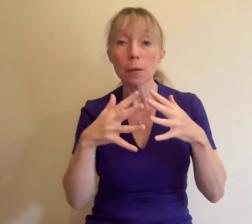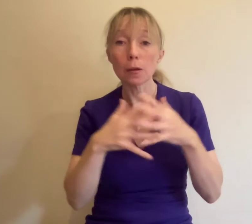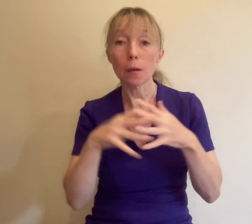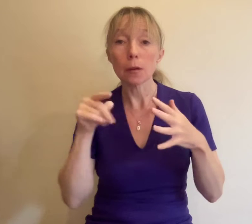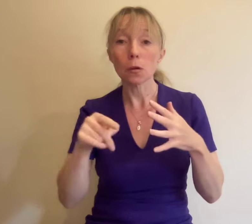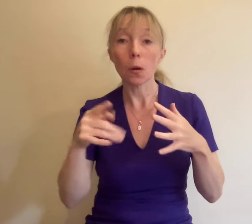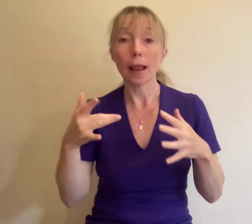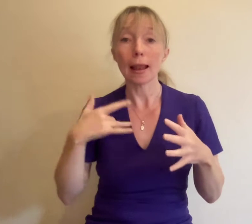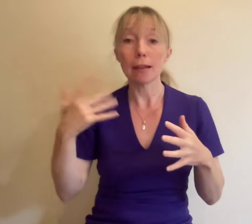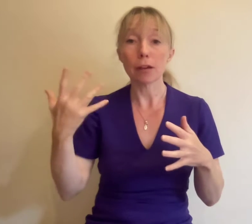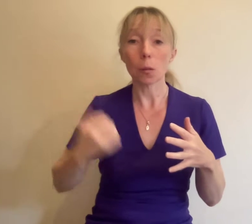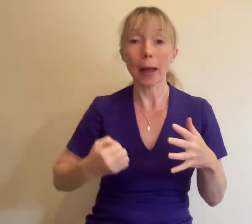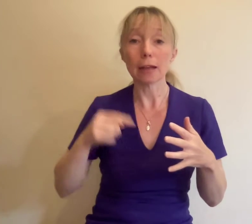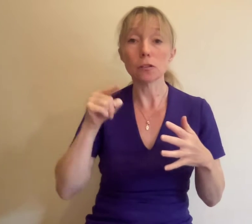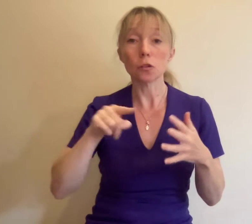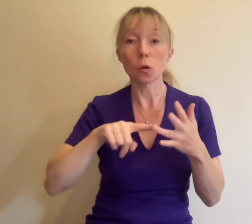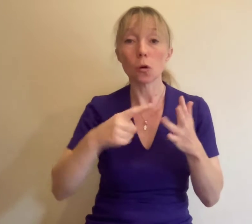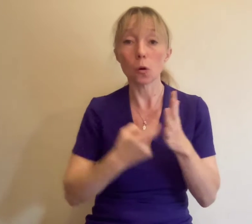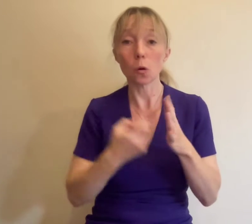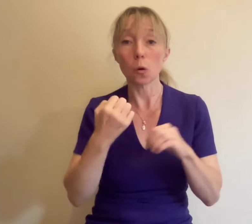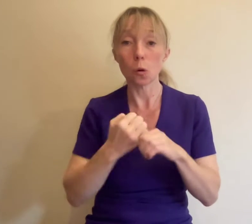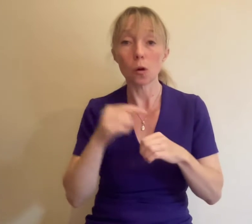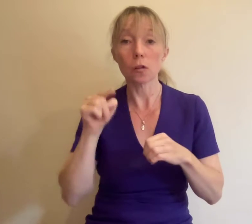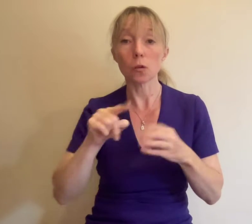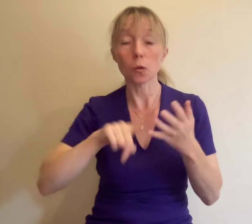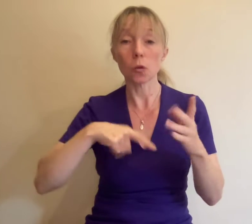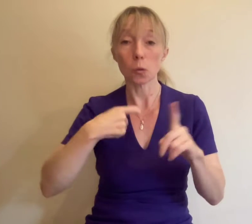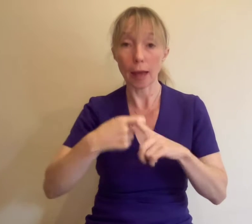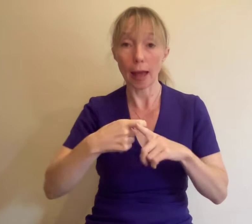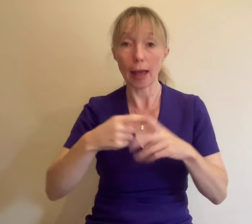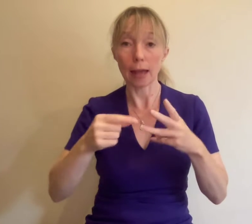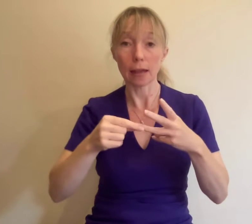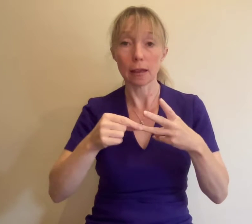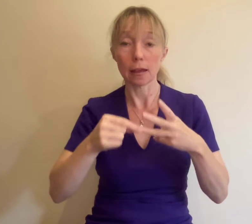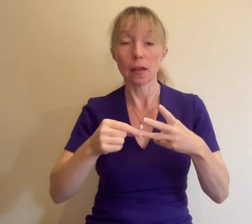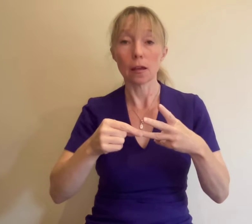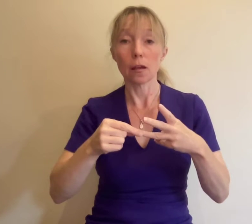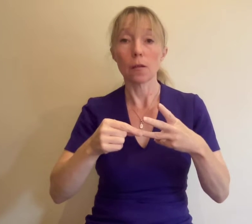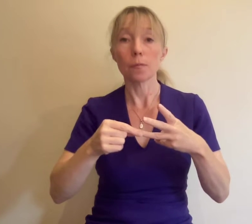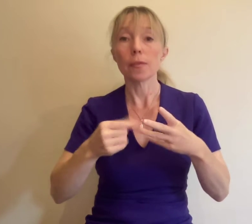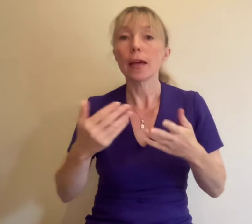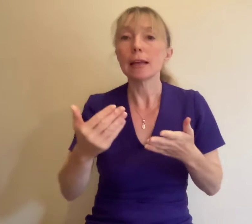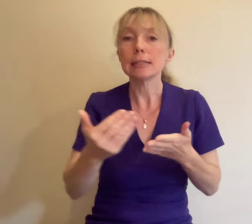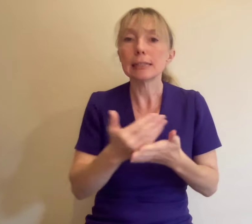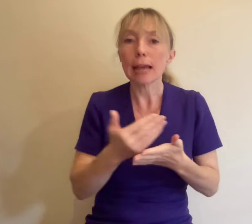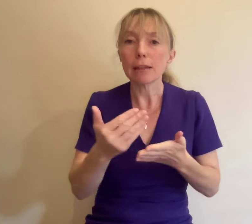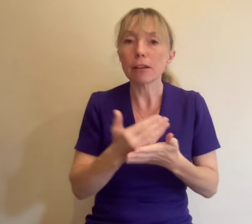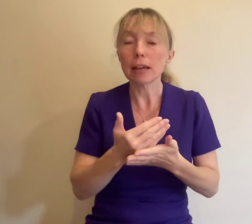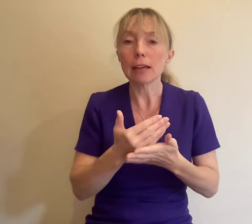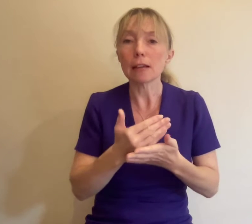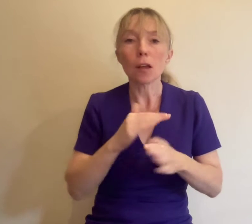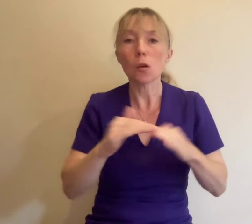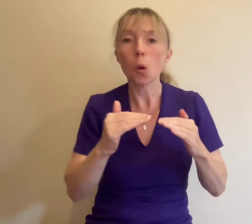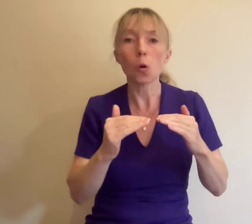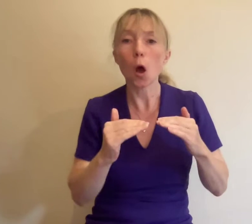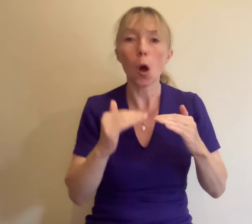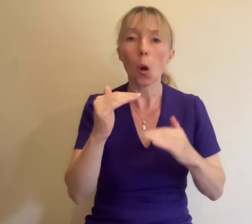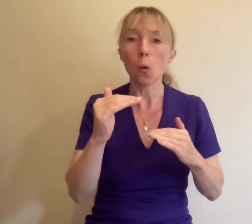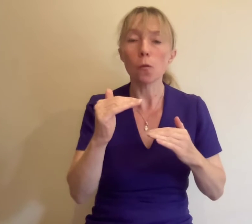.org.uk c and whose savings do not exceed the amount needed to pay for